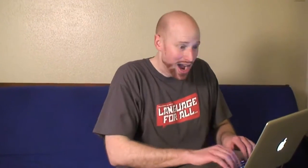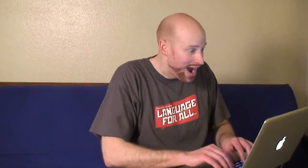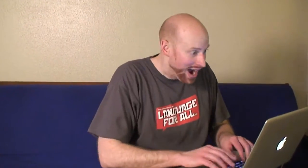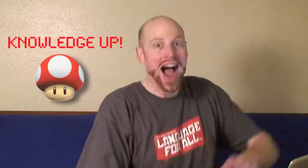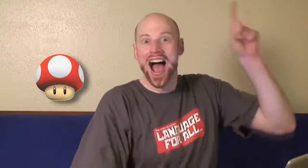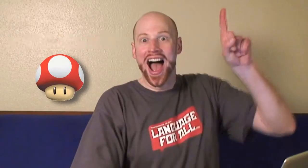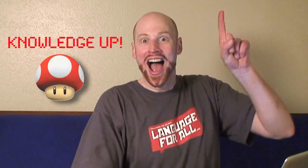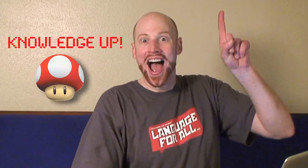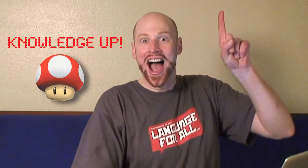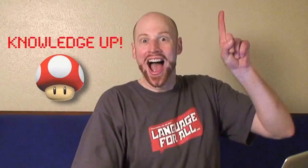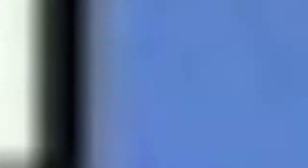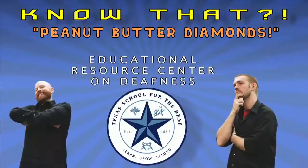Ha ha!